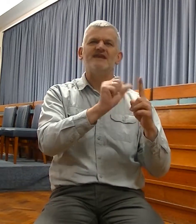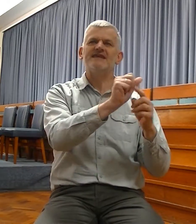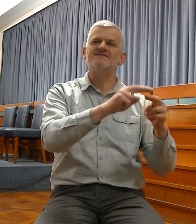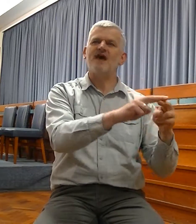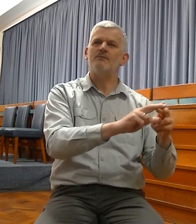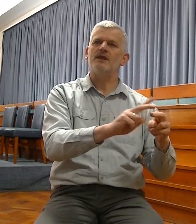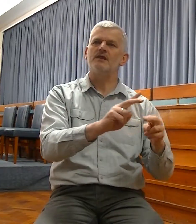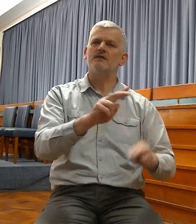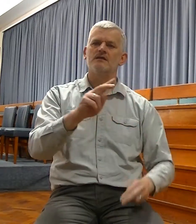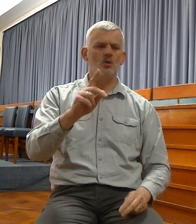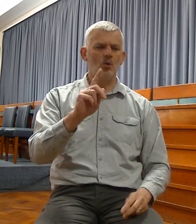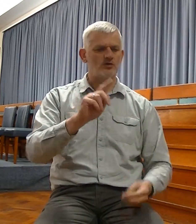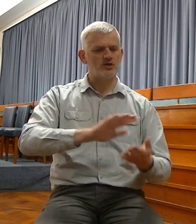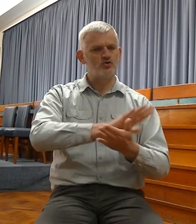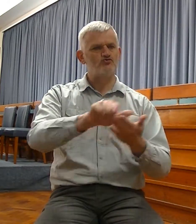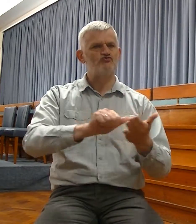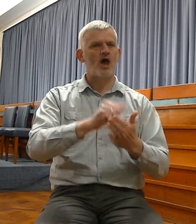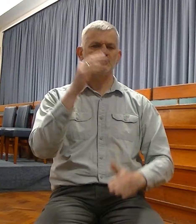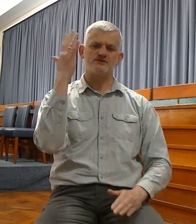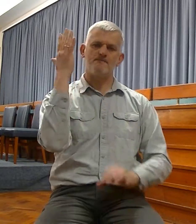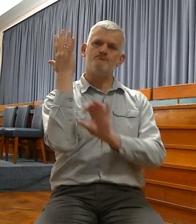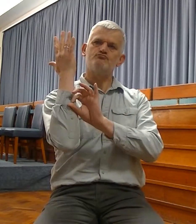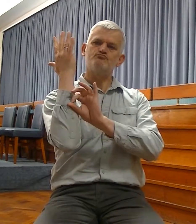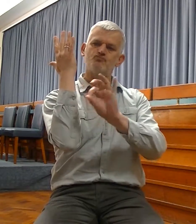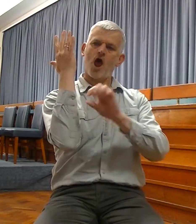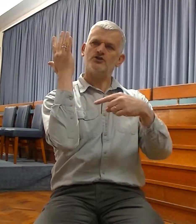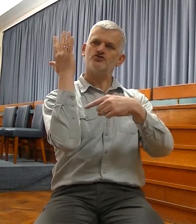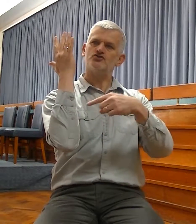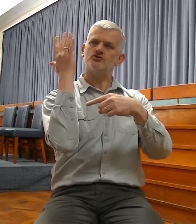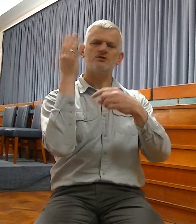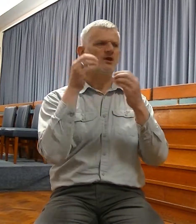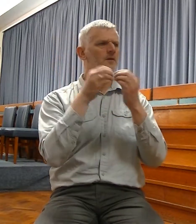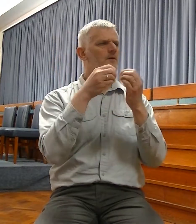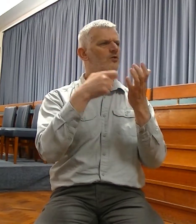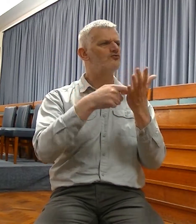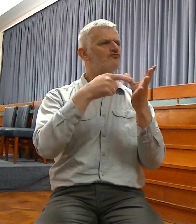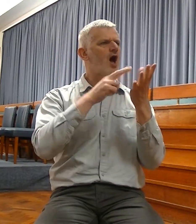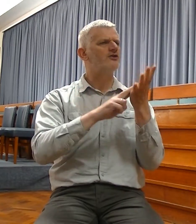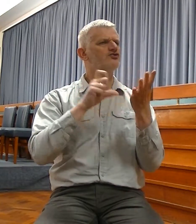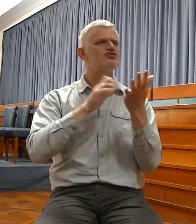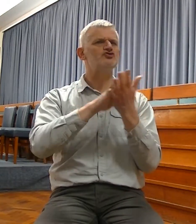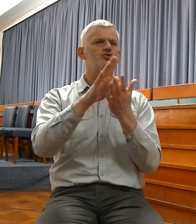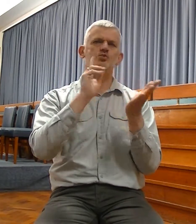Why branch? Notice our translators have given a capital B, and of course they should.